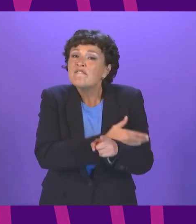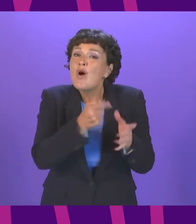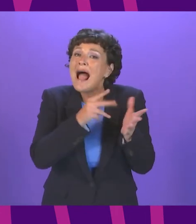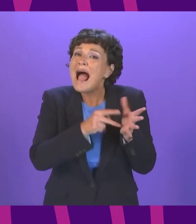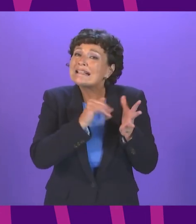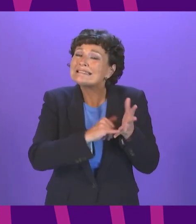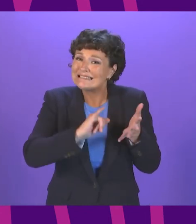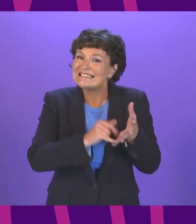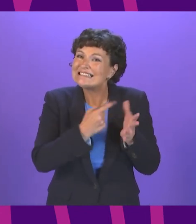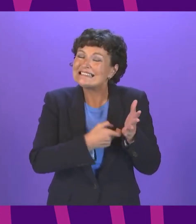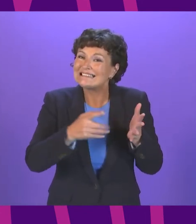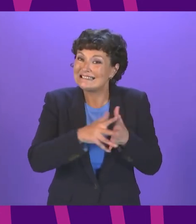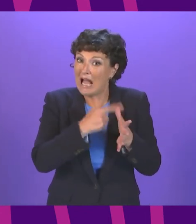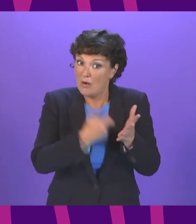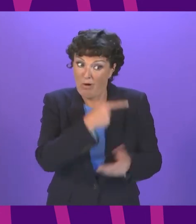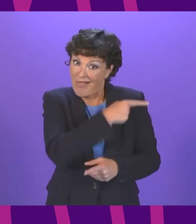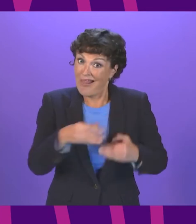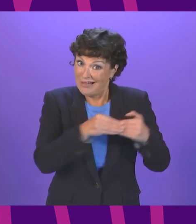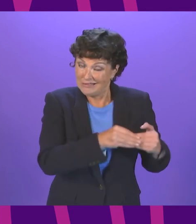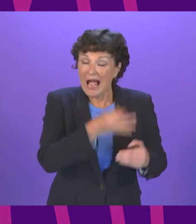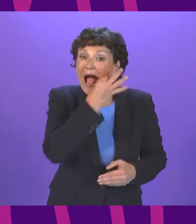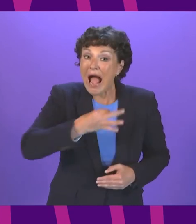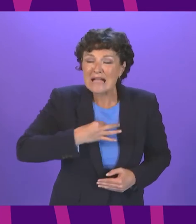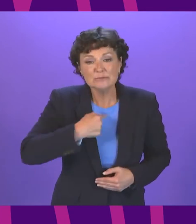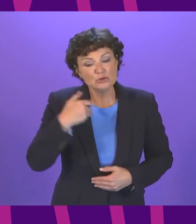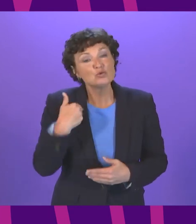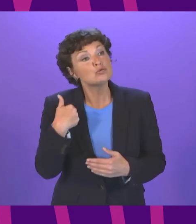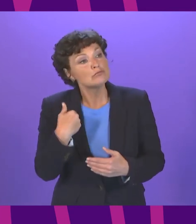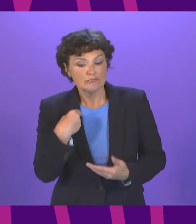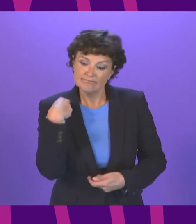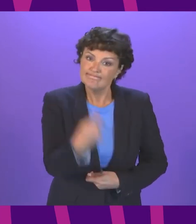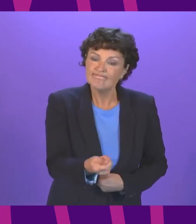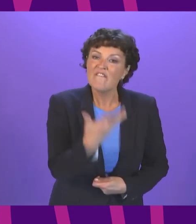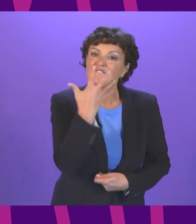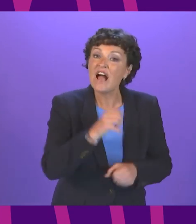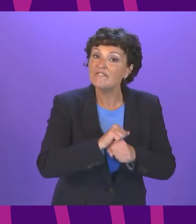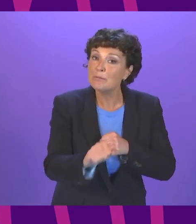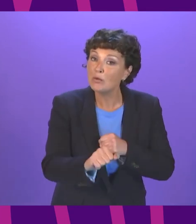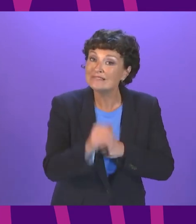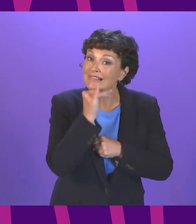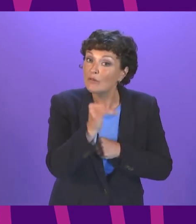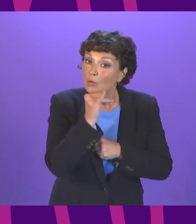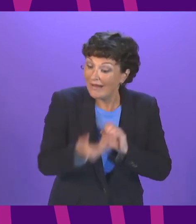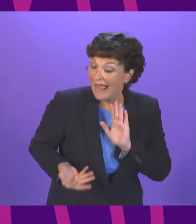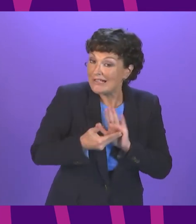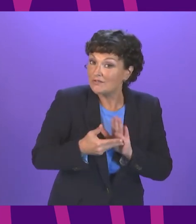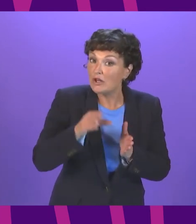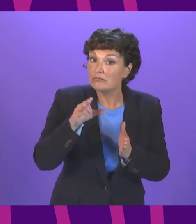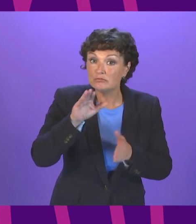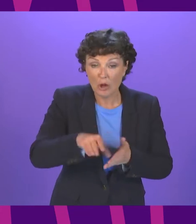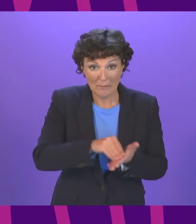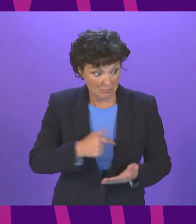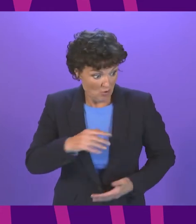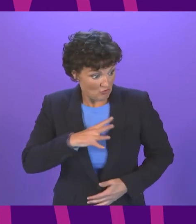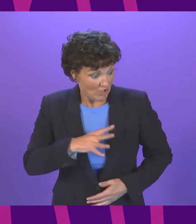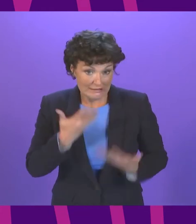to deliver a payment for children of £5 a week. We are already delivering £10 a week so doubling what we were